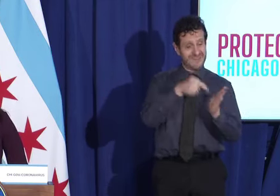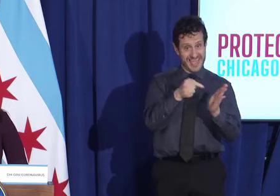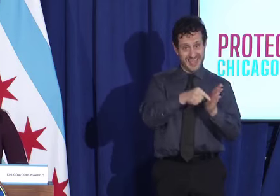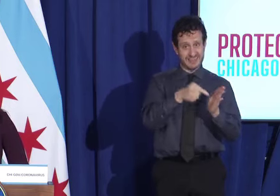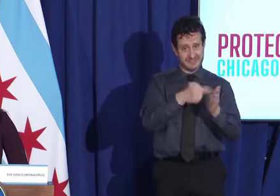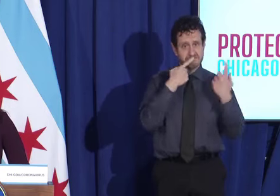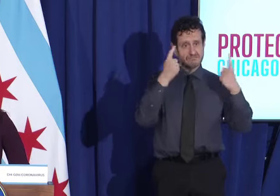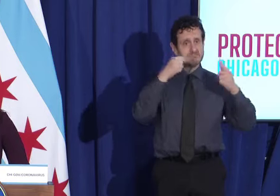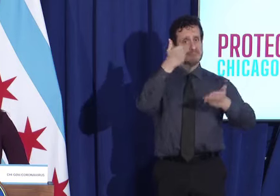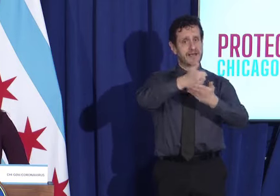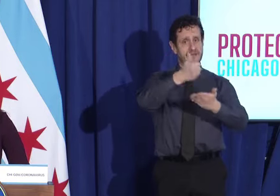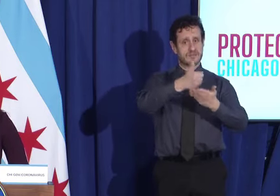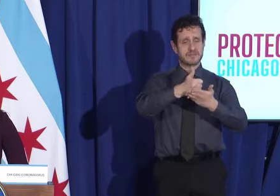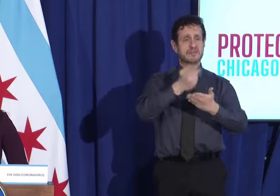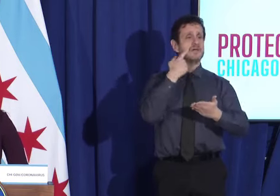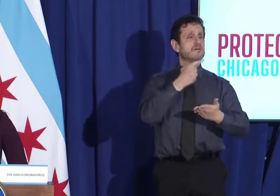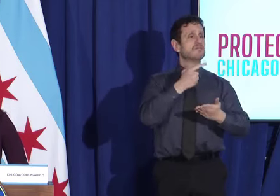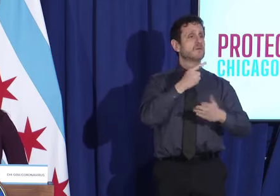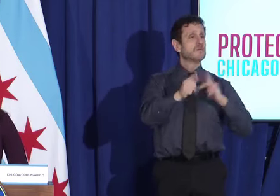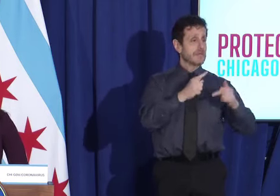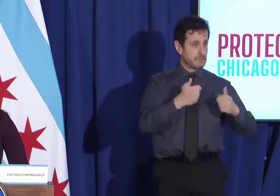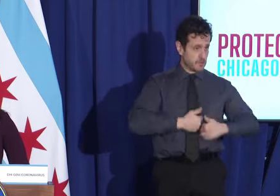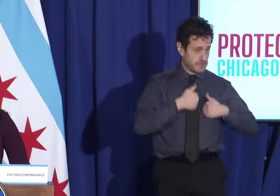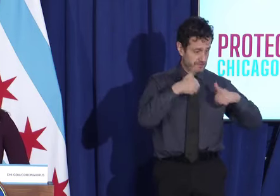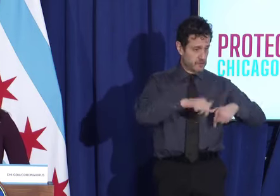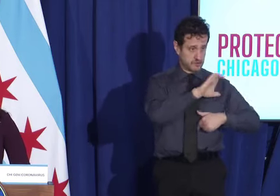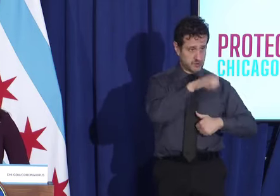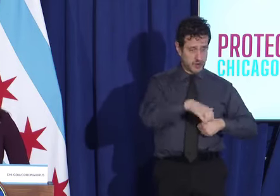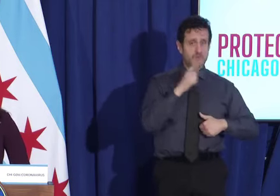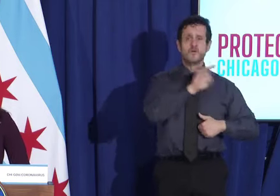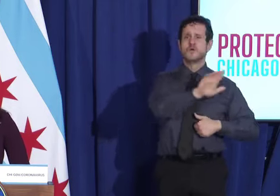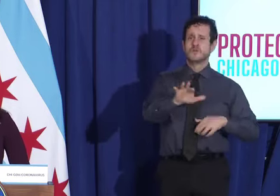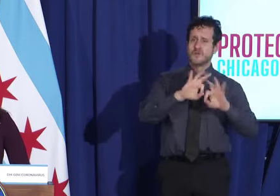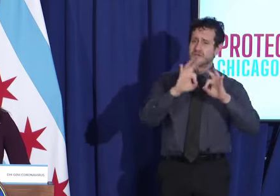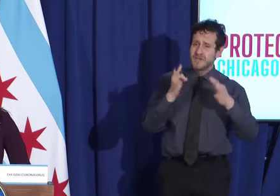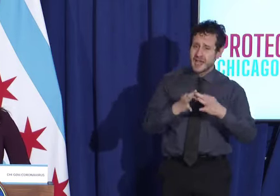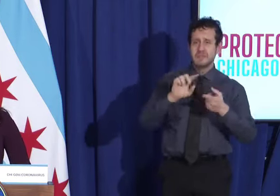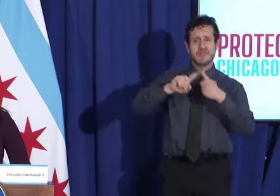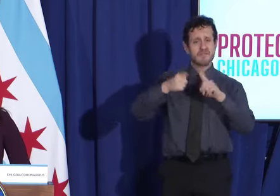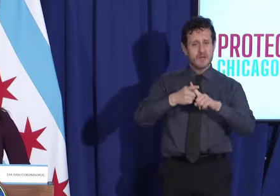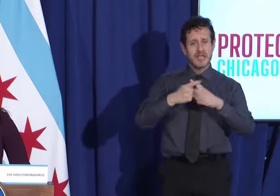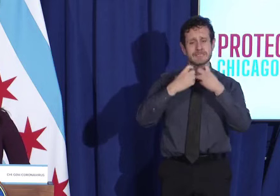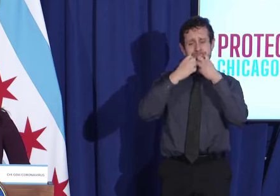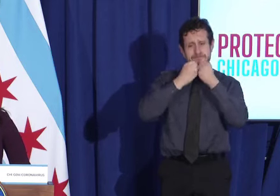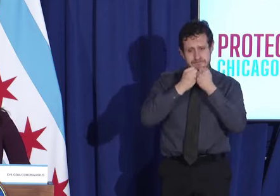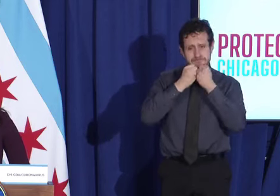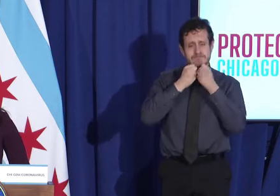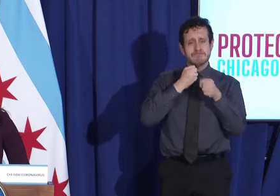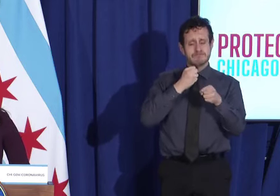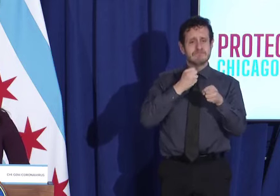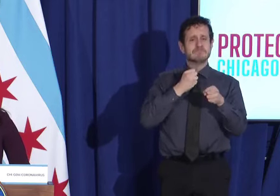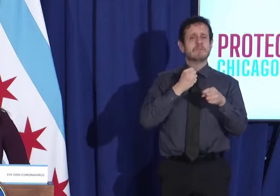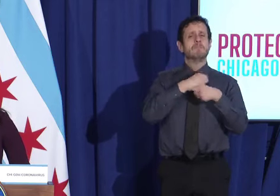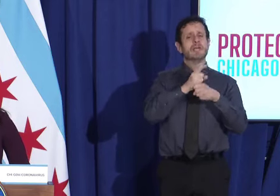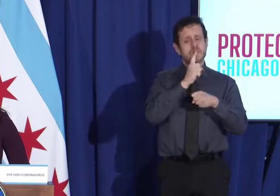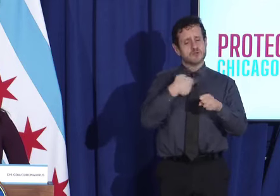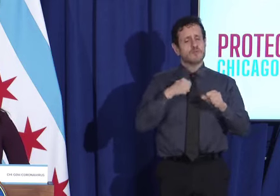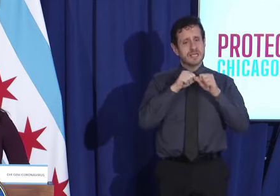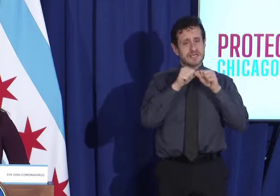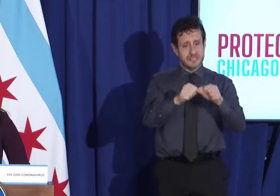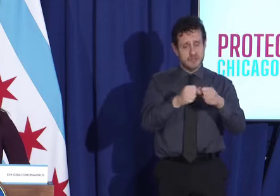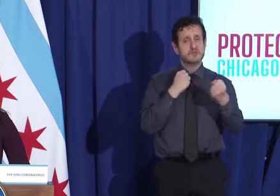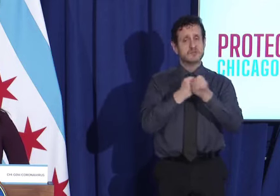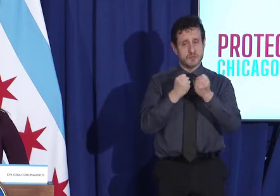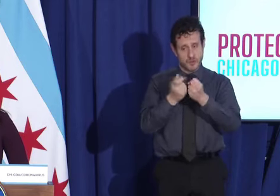sake of your family members, and truly, which is what I do, is to ensure that we continue to support the